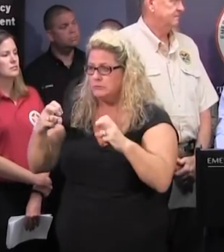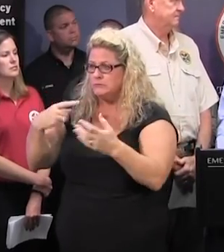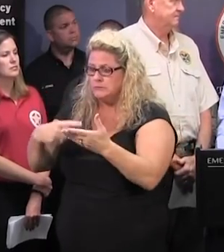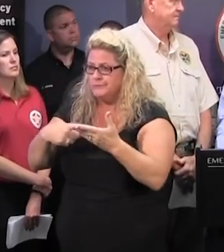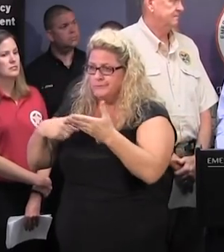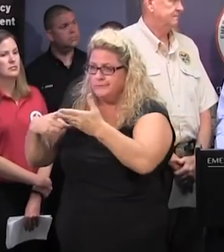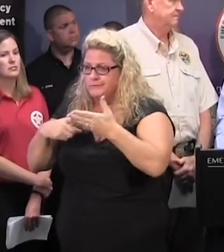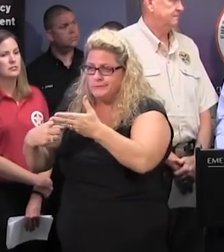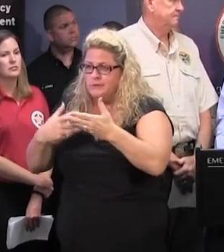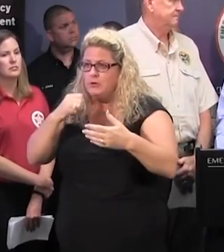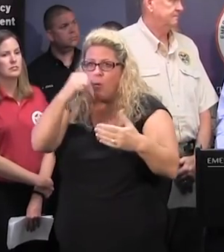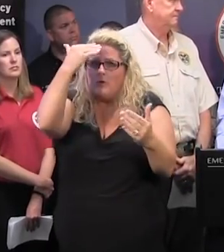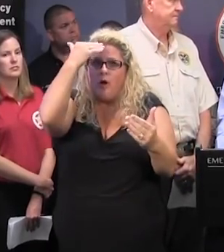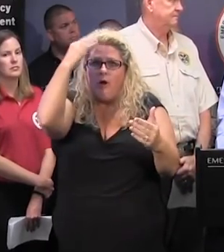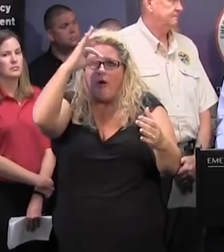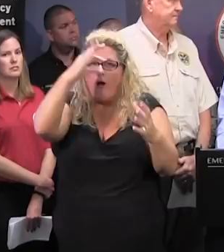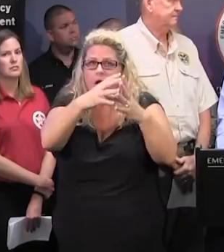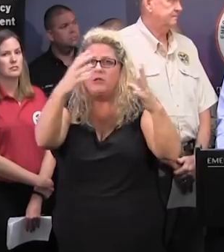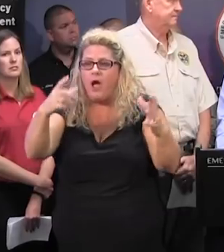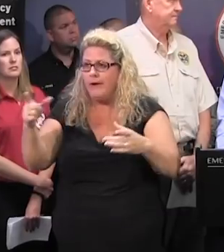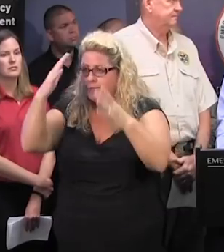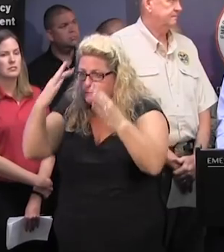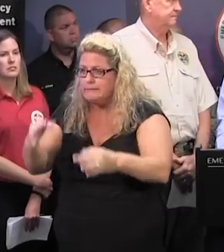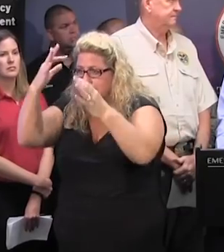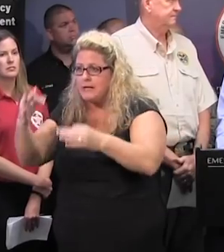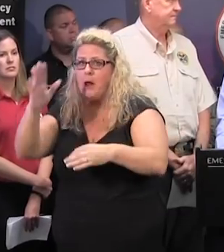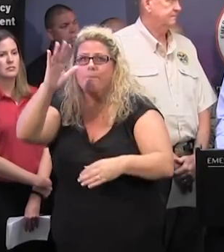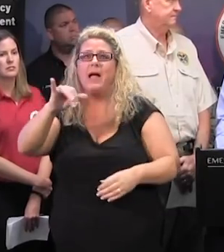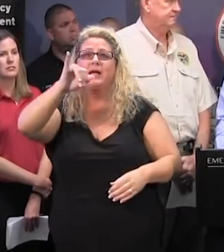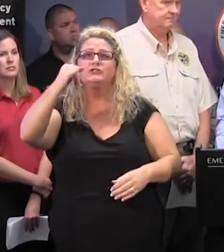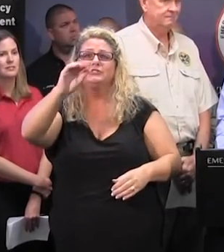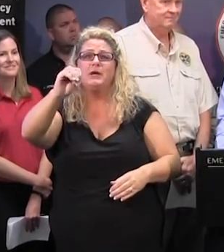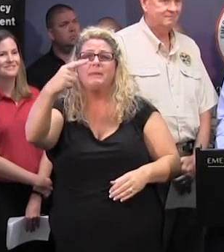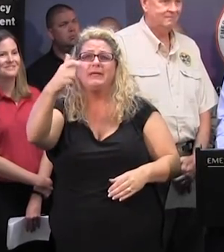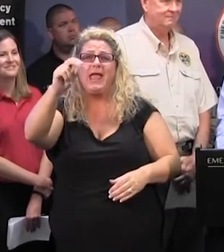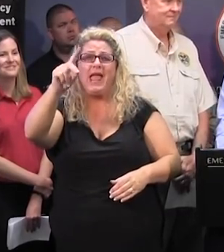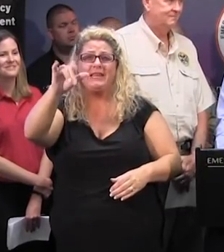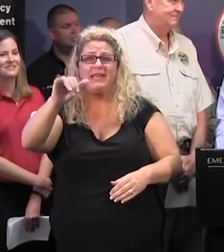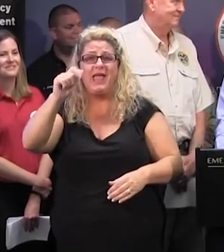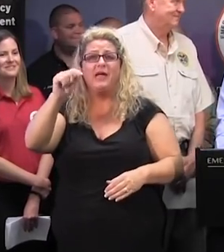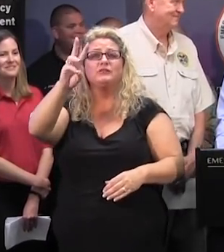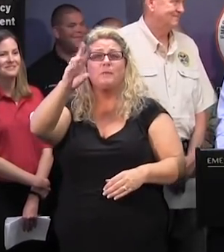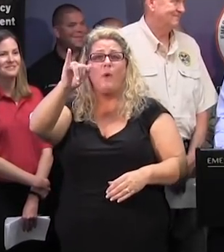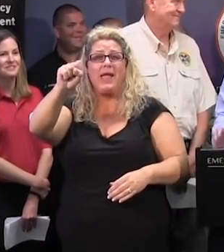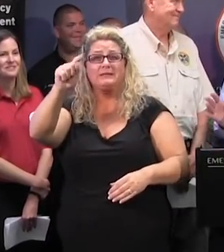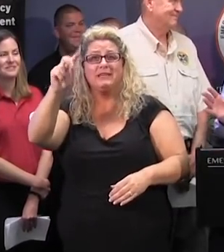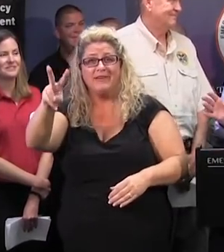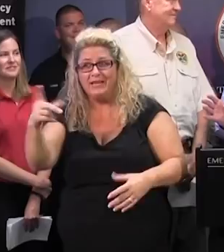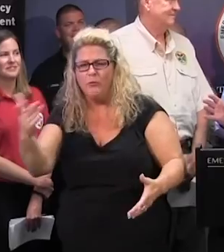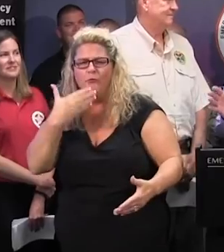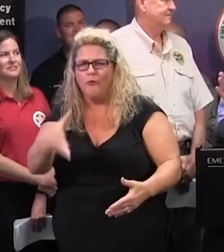There wasn't that much available, and they made their main decision based on Jim Gandy at WIS-TV, who was an excellent weatherman.